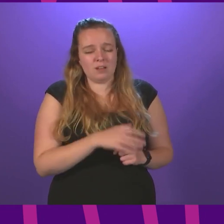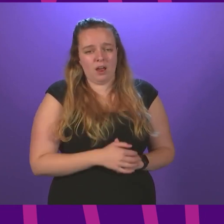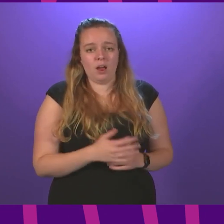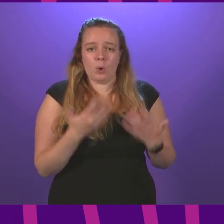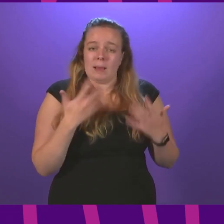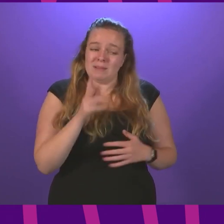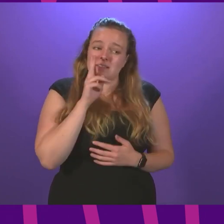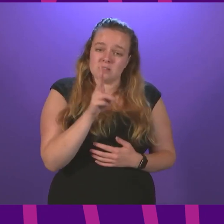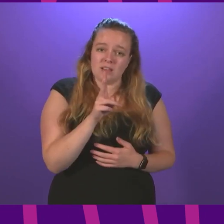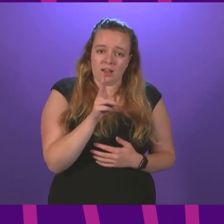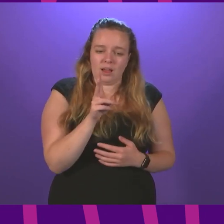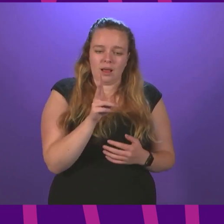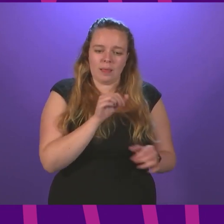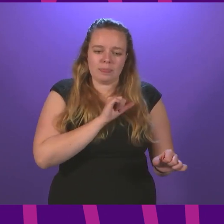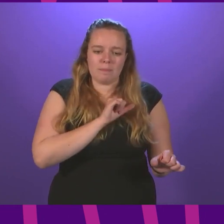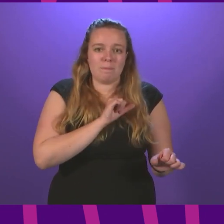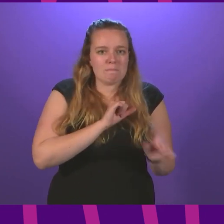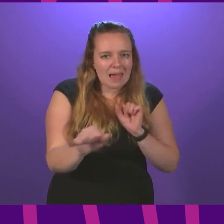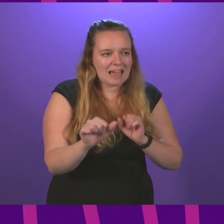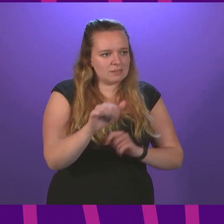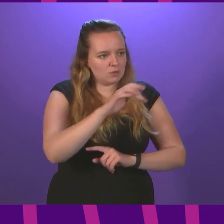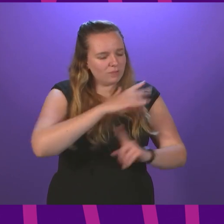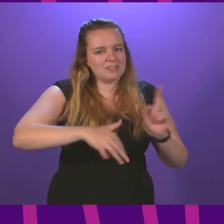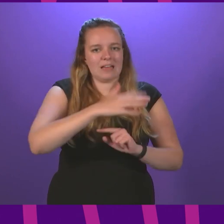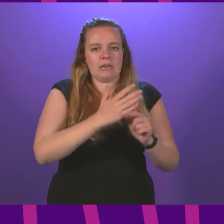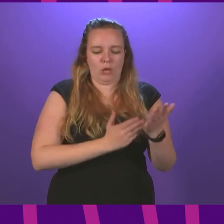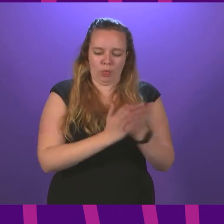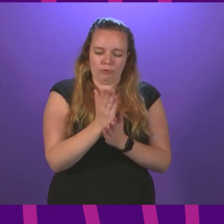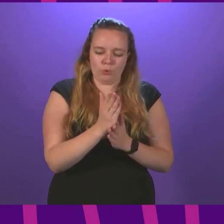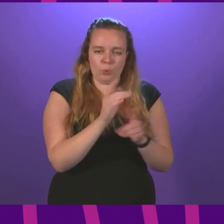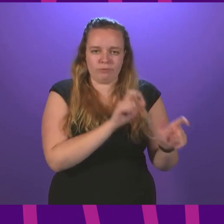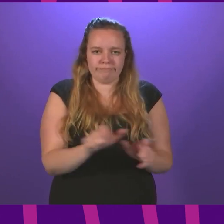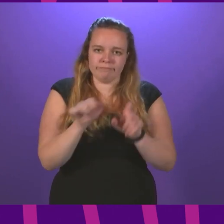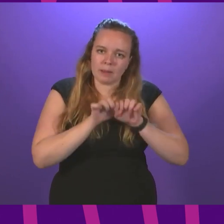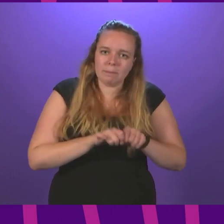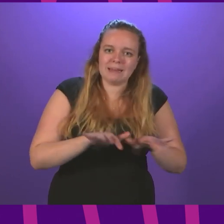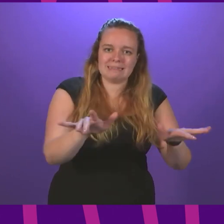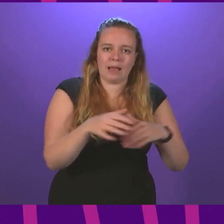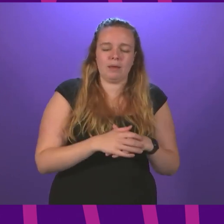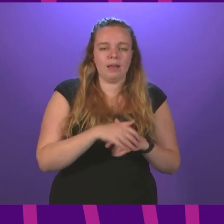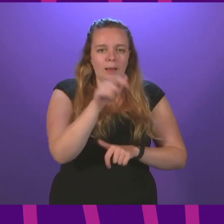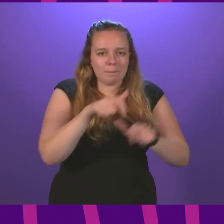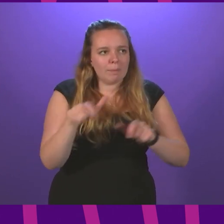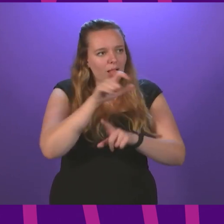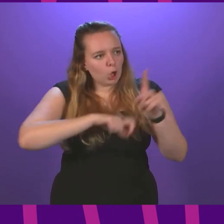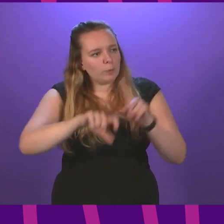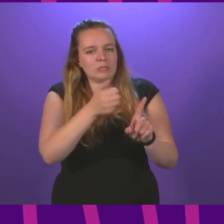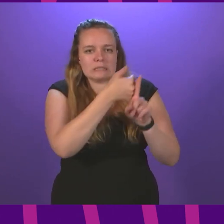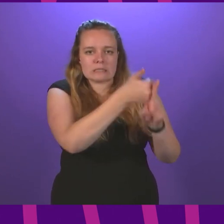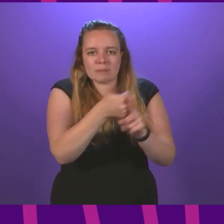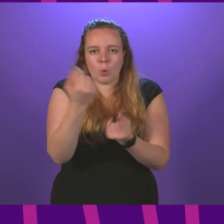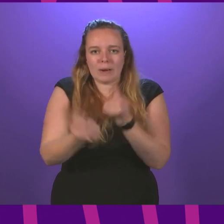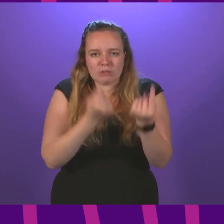saw some of our best as a society during this ongoing pandemic. People and communities supported each other.